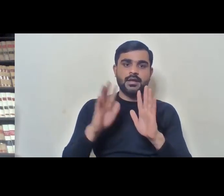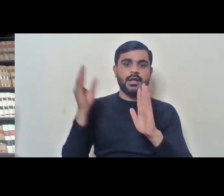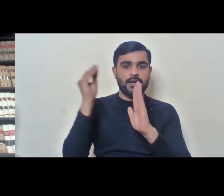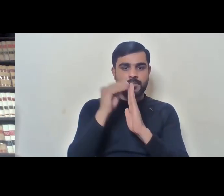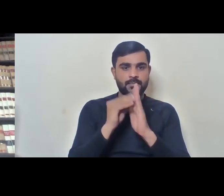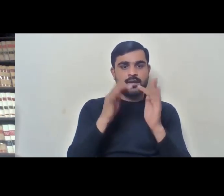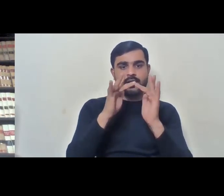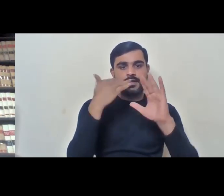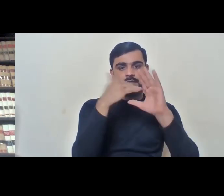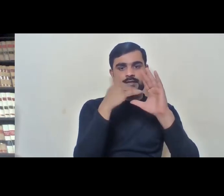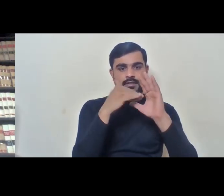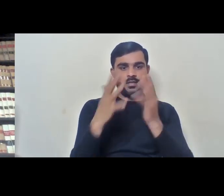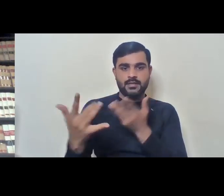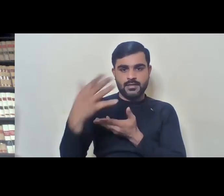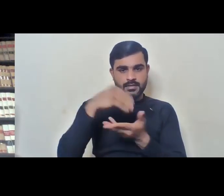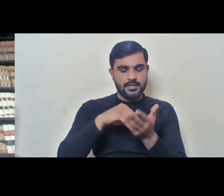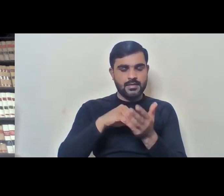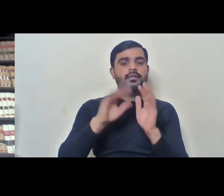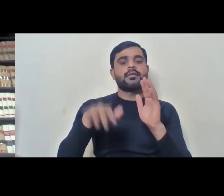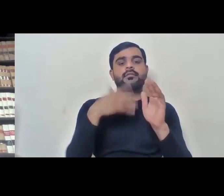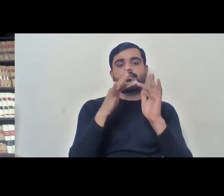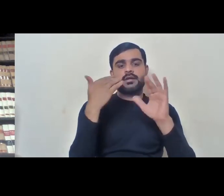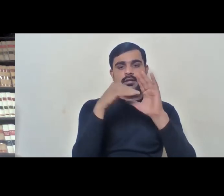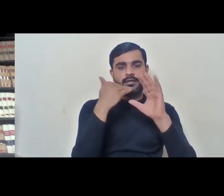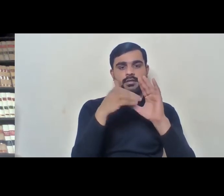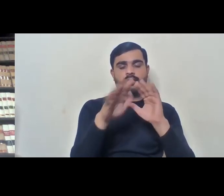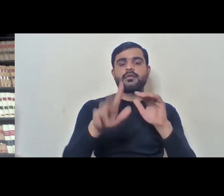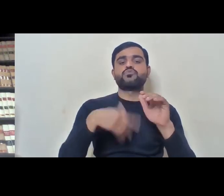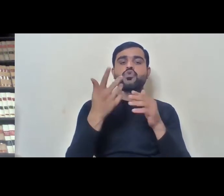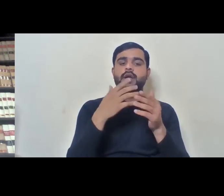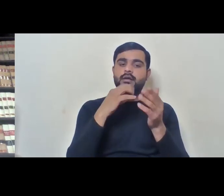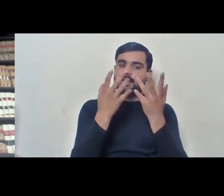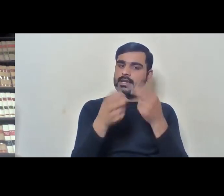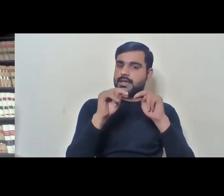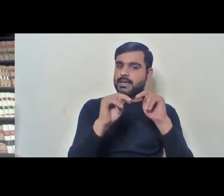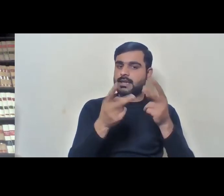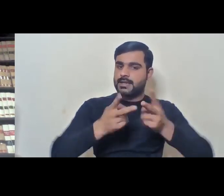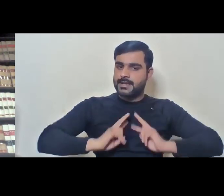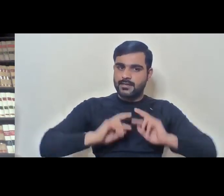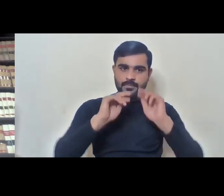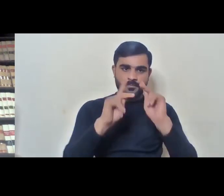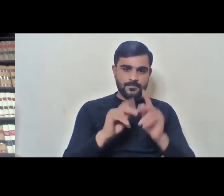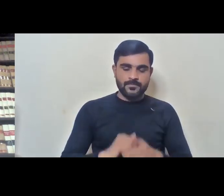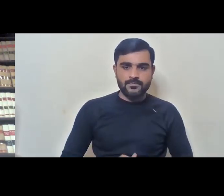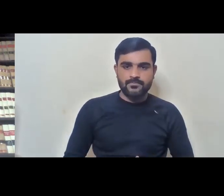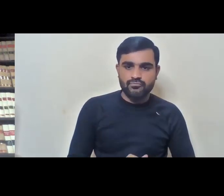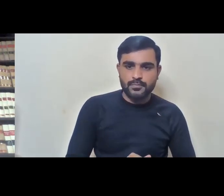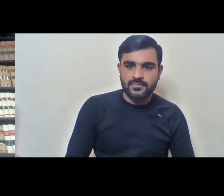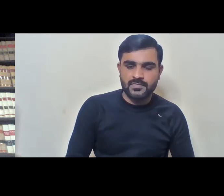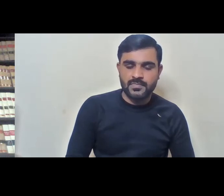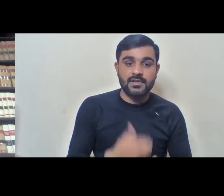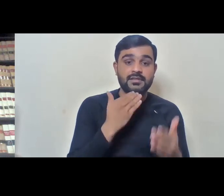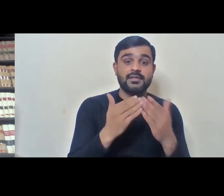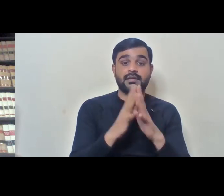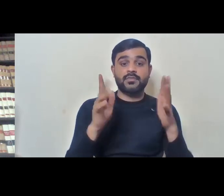you in an email later. We'll collect the questions and then maybe send it to you for your comments eventually. So, thank you